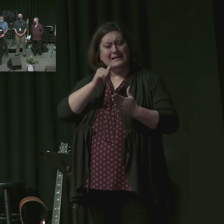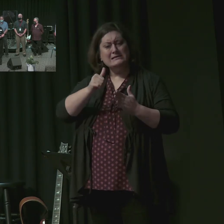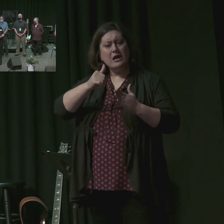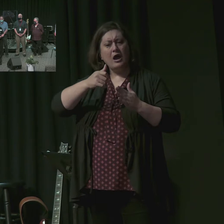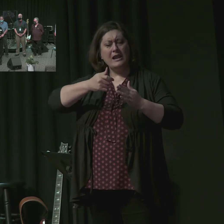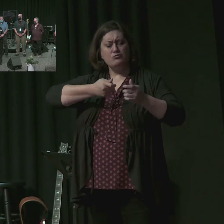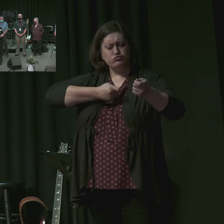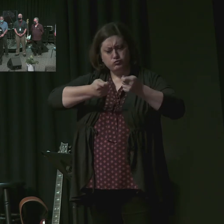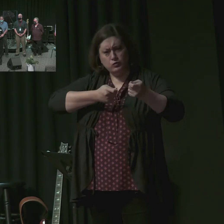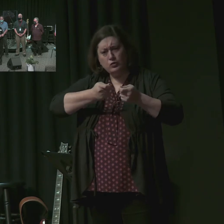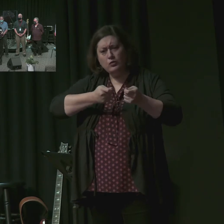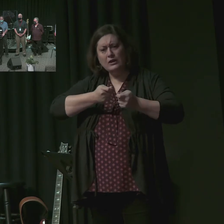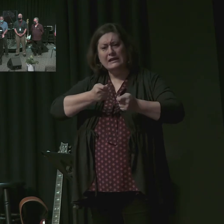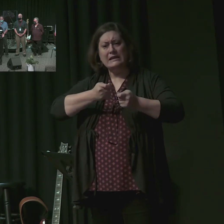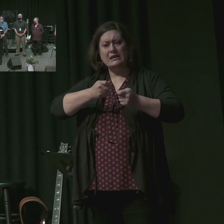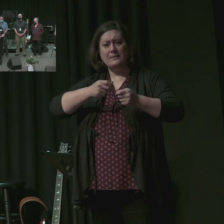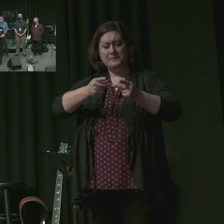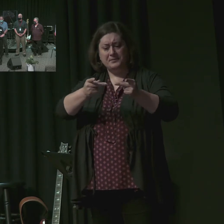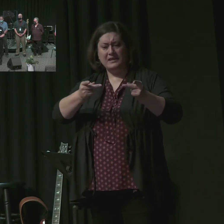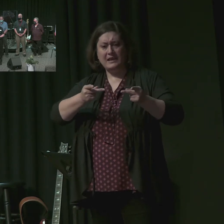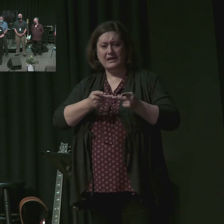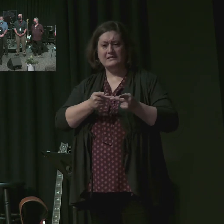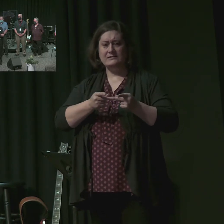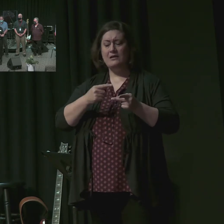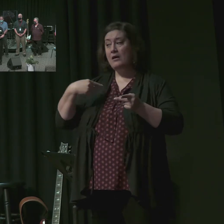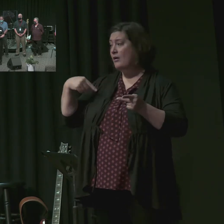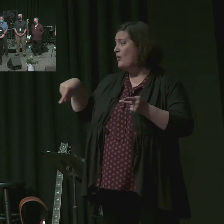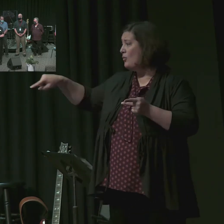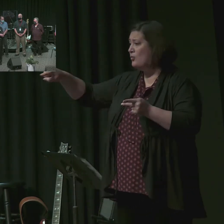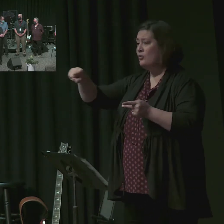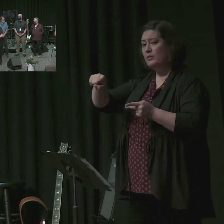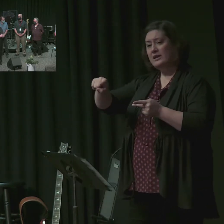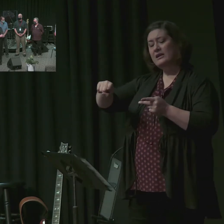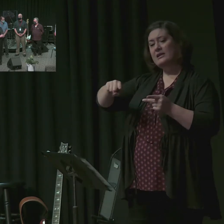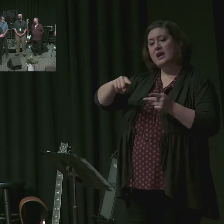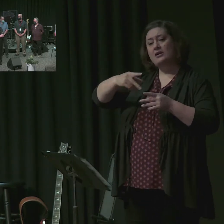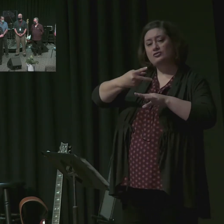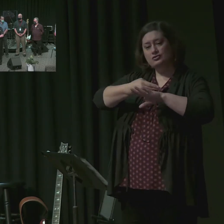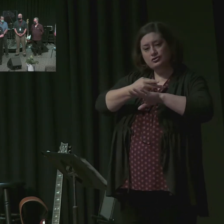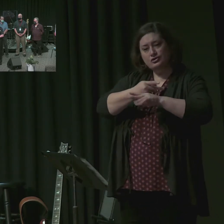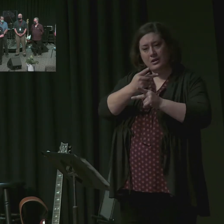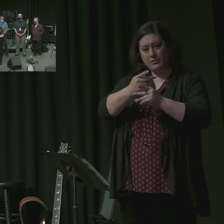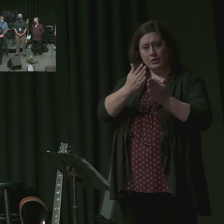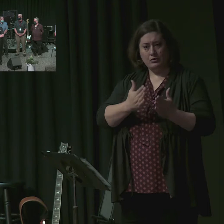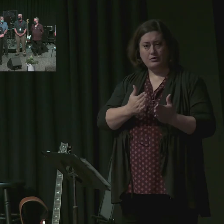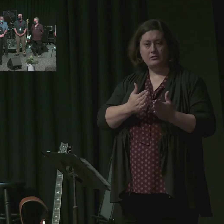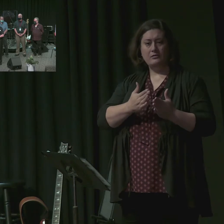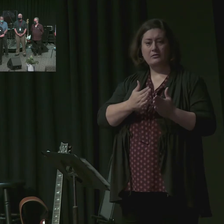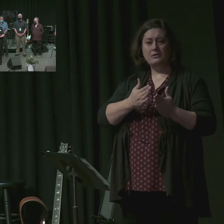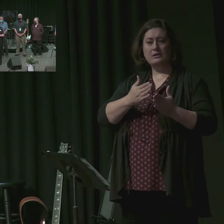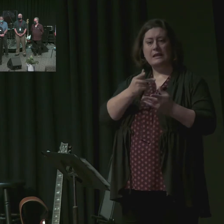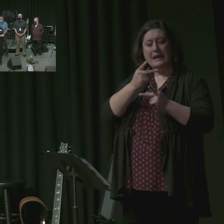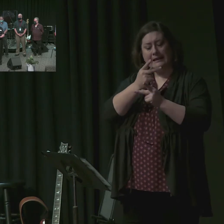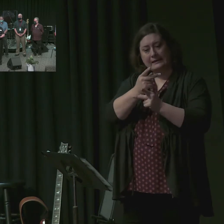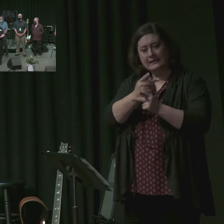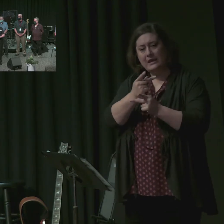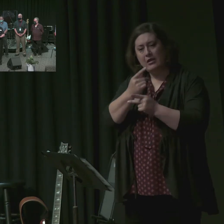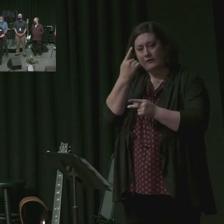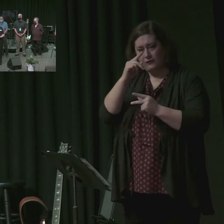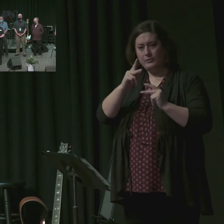position, but it is a shepherding position where we shepherd people and shepherd ministries, and we teach things into existence